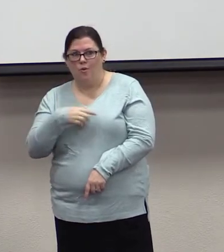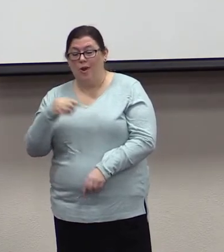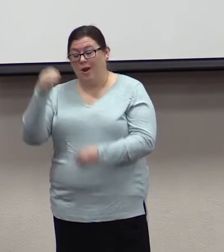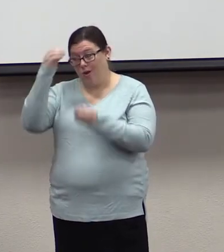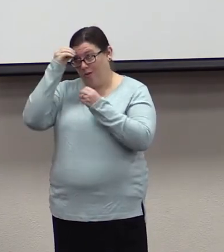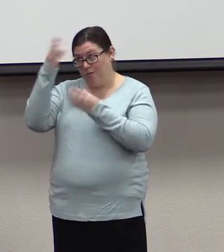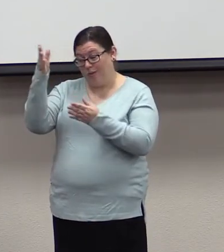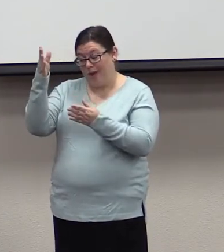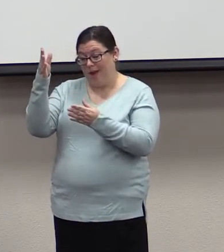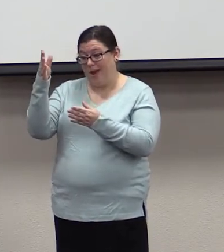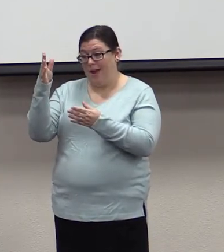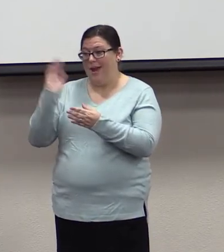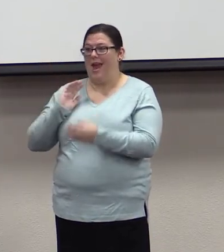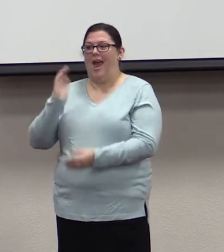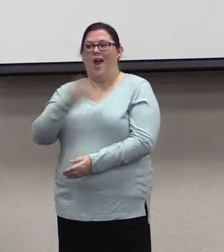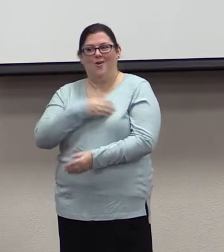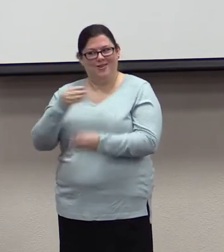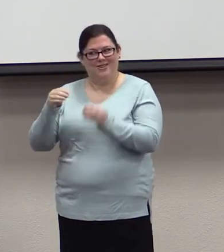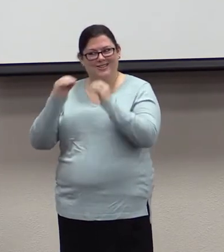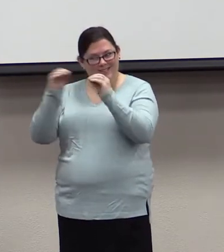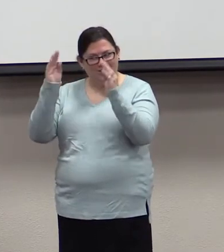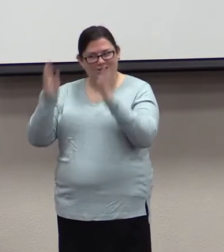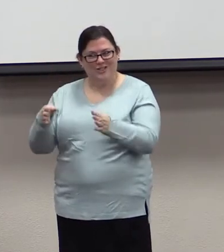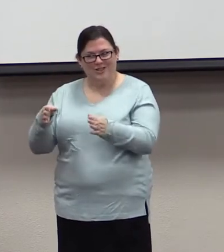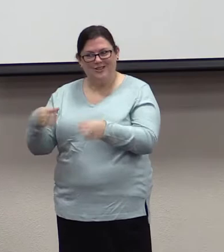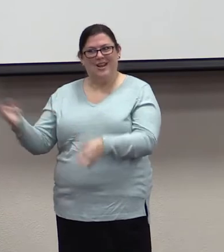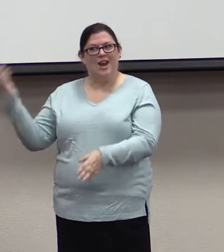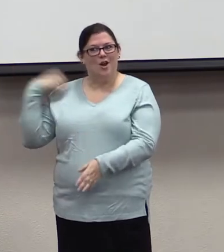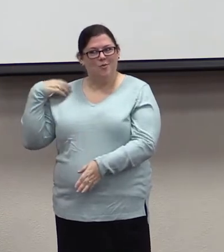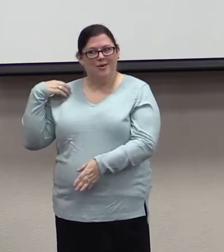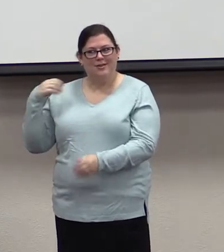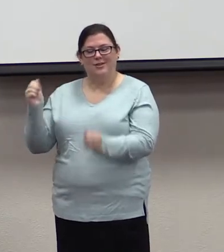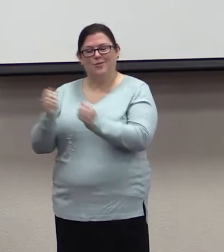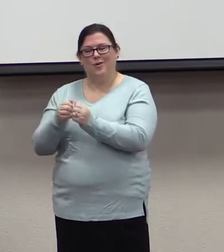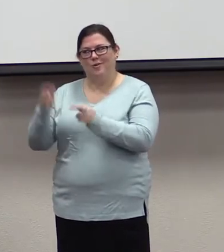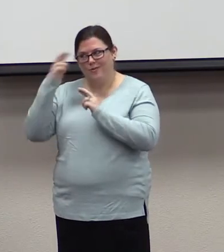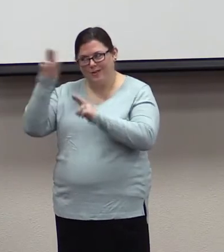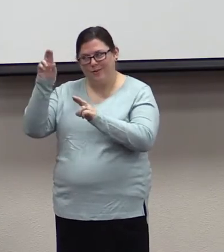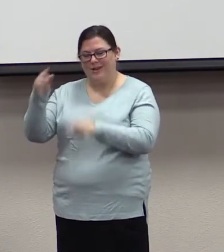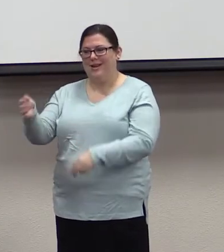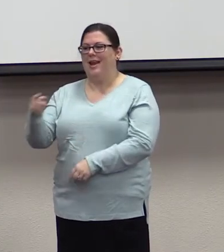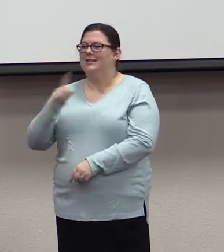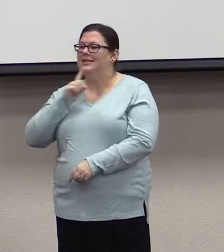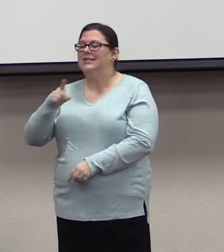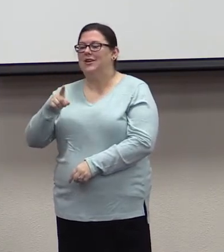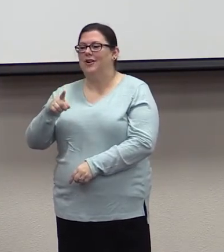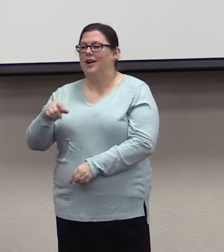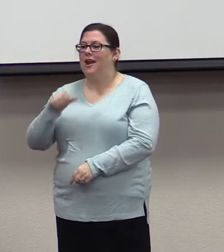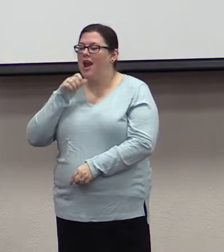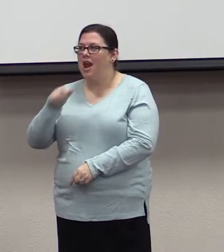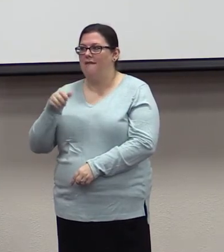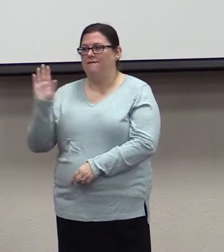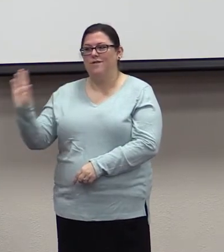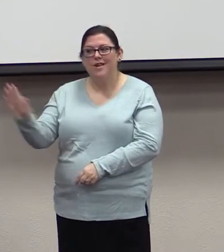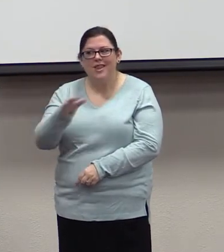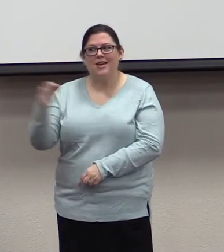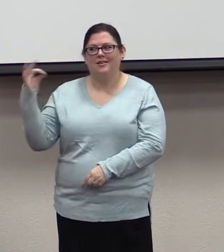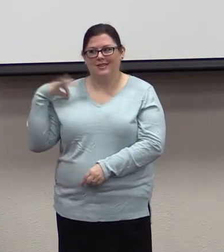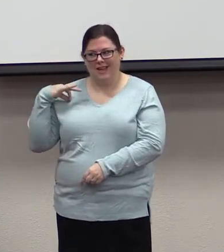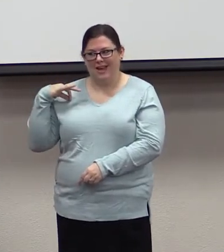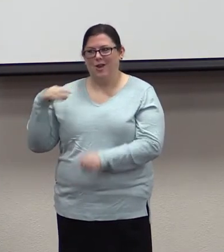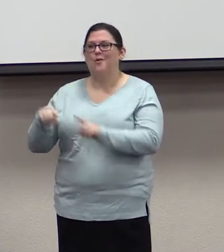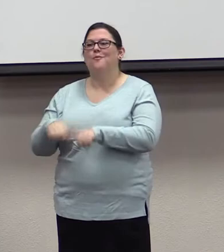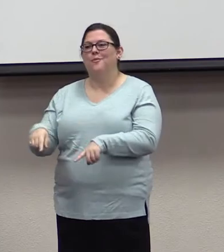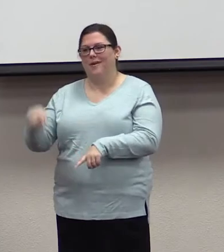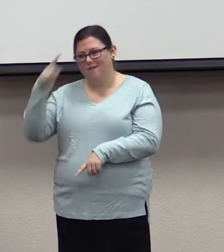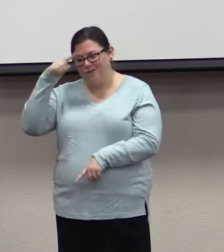elders with respect and sincerity, not for their sake, but for God. Submitting